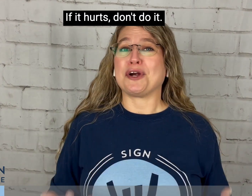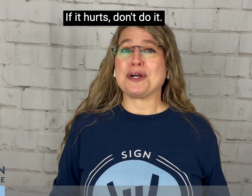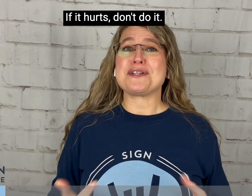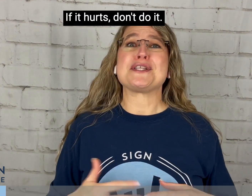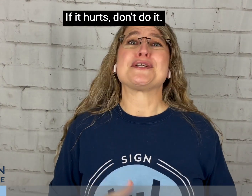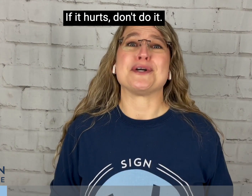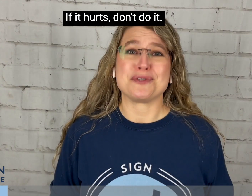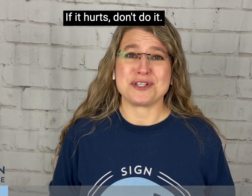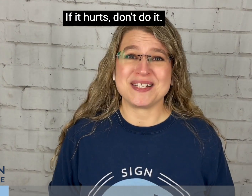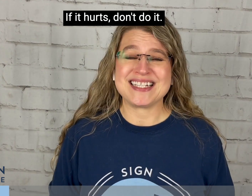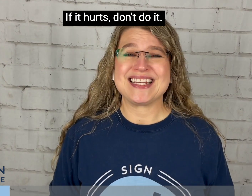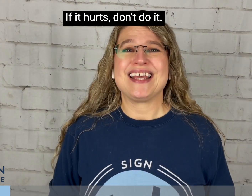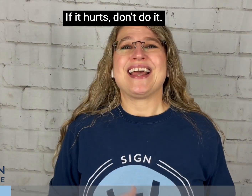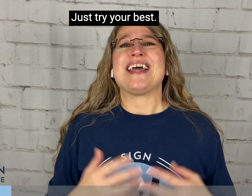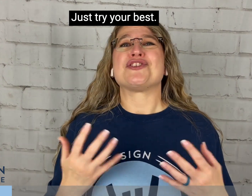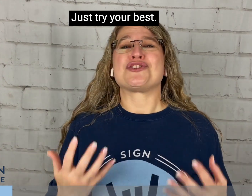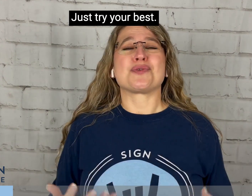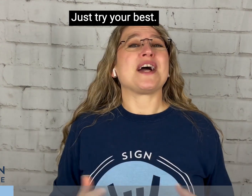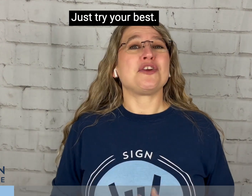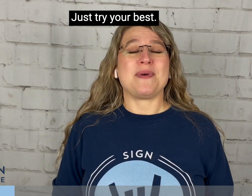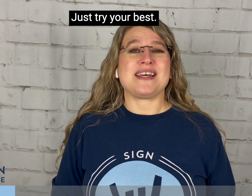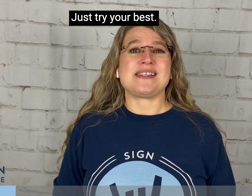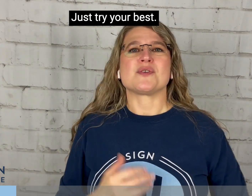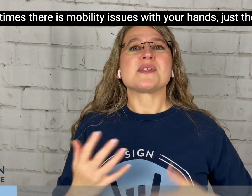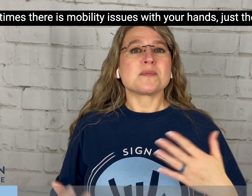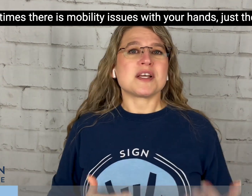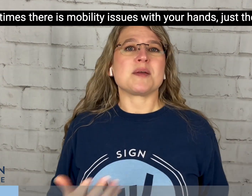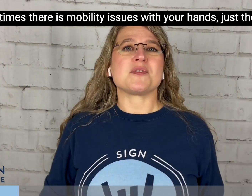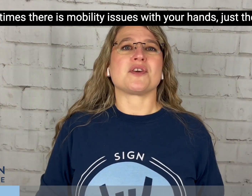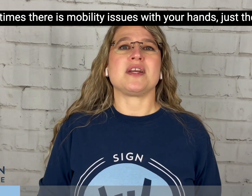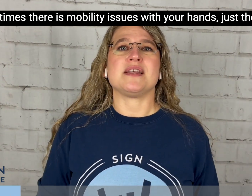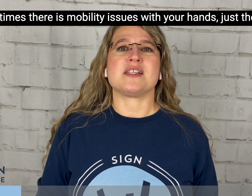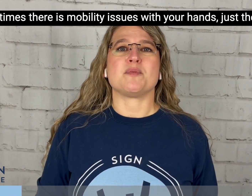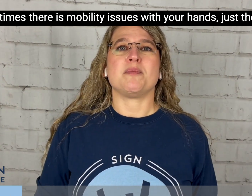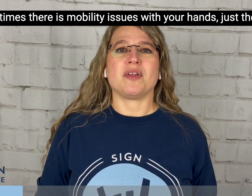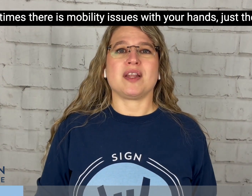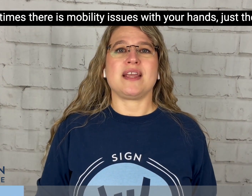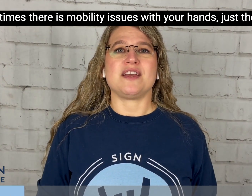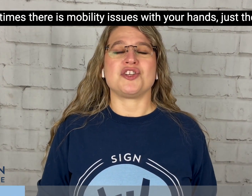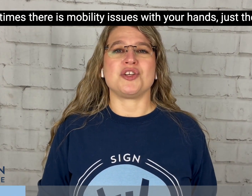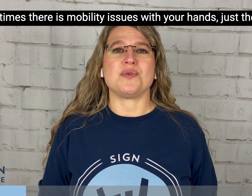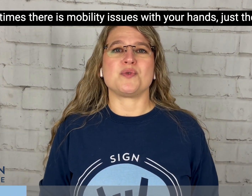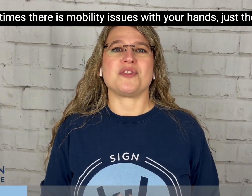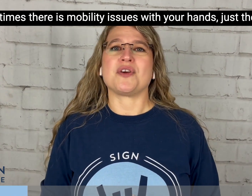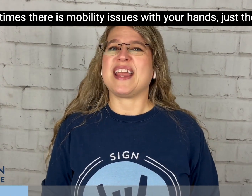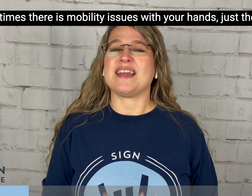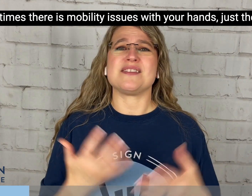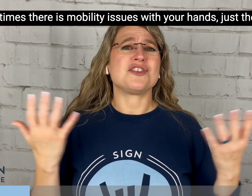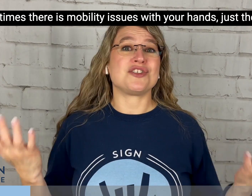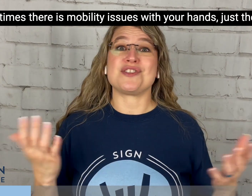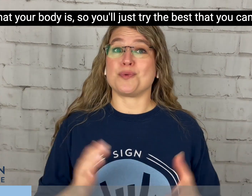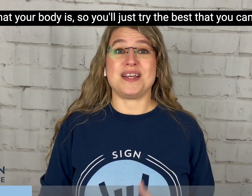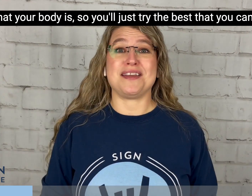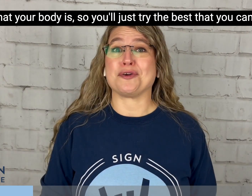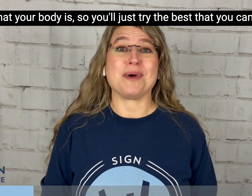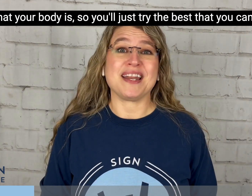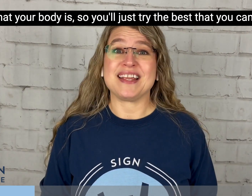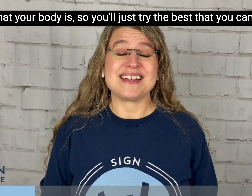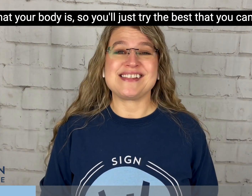hurts, don't do it. Just try your best. Sometimes there is mobility issues with your hands just the way that your body is